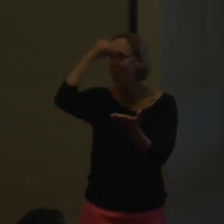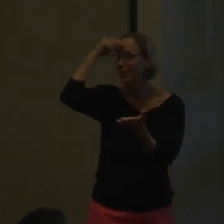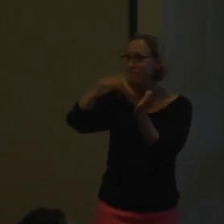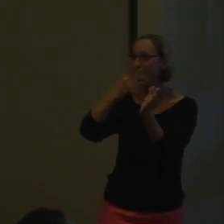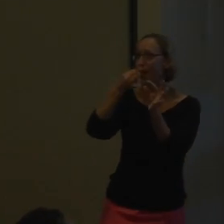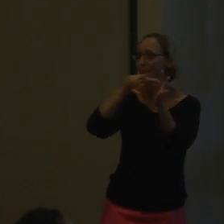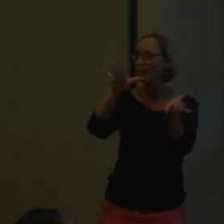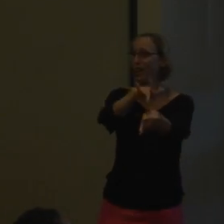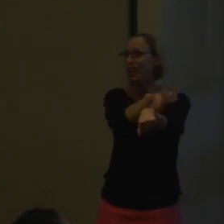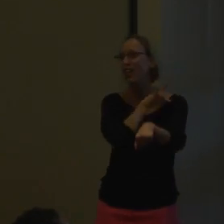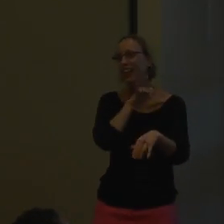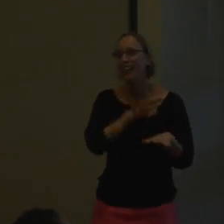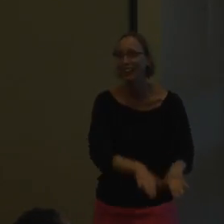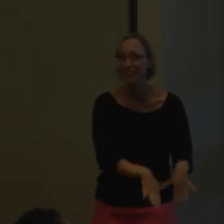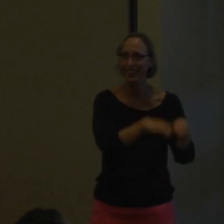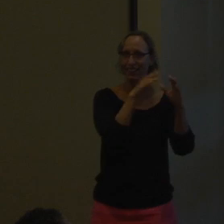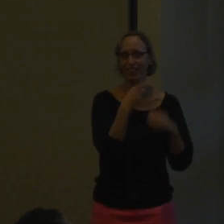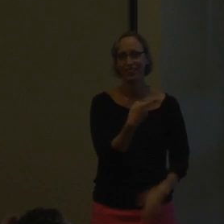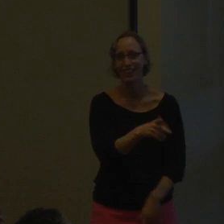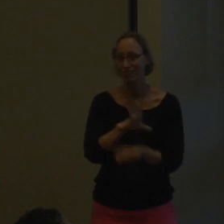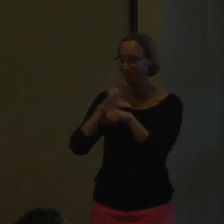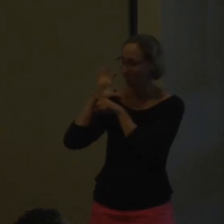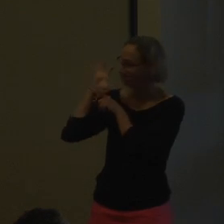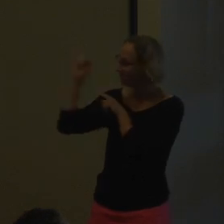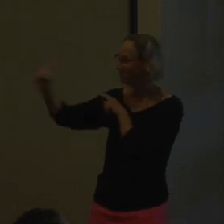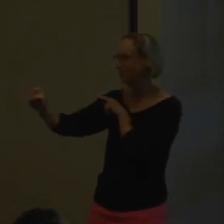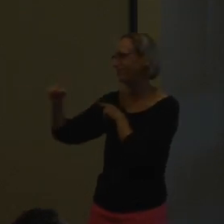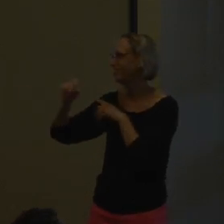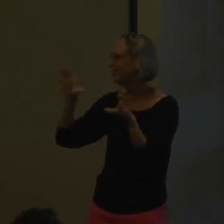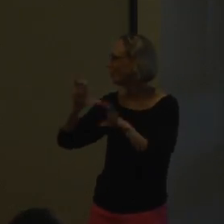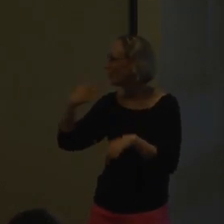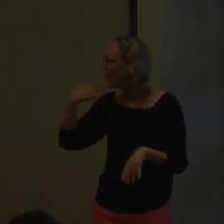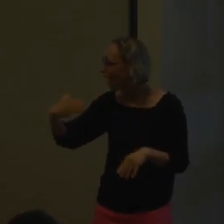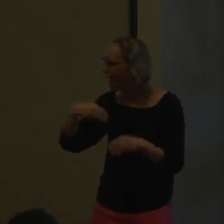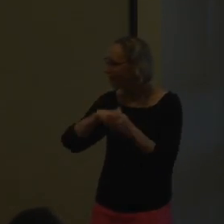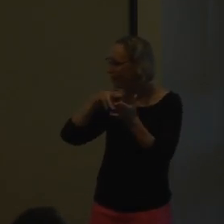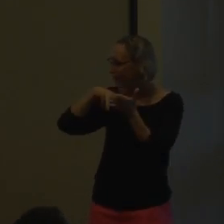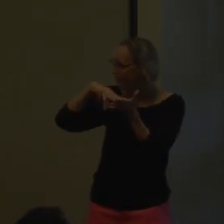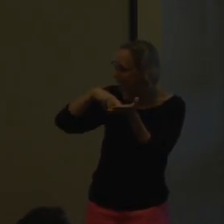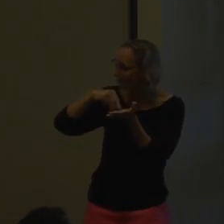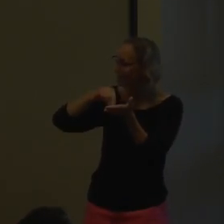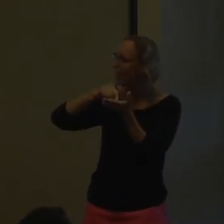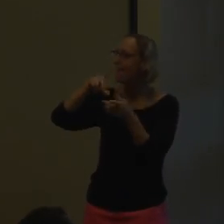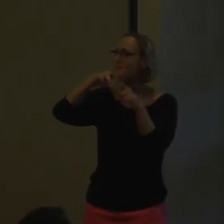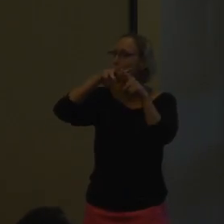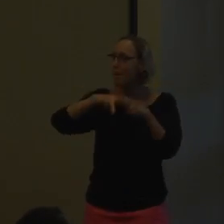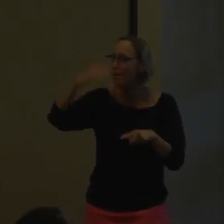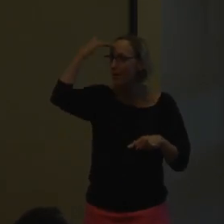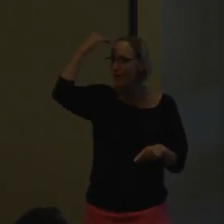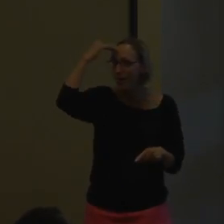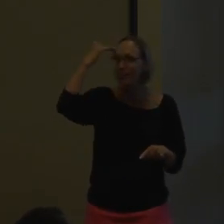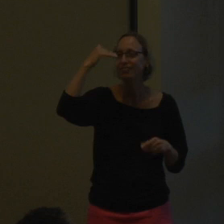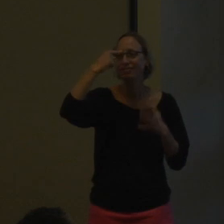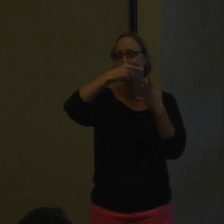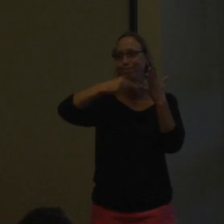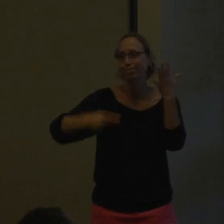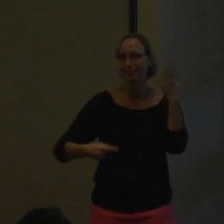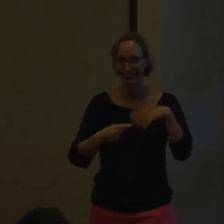And you all know that when children learn language early in life, they just take off. Their reading and comprehension